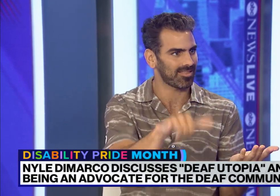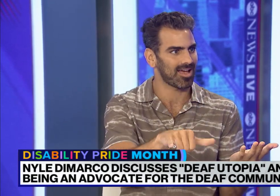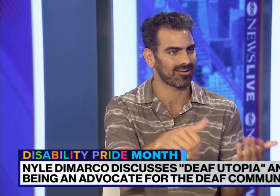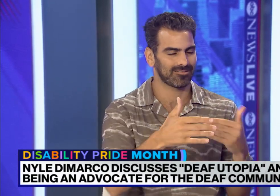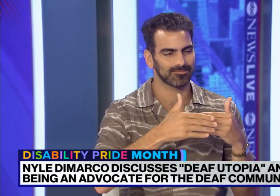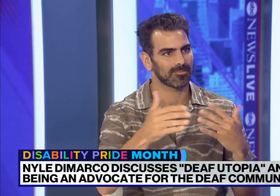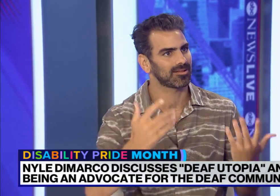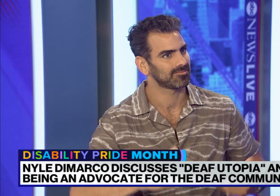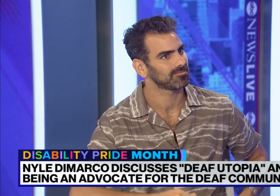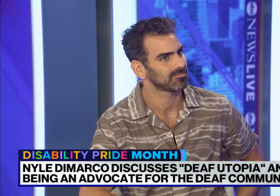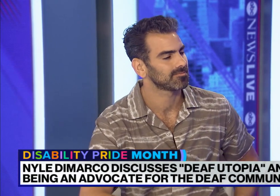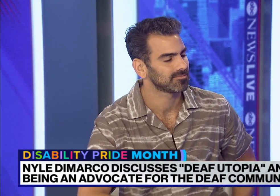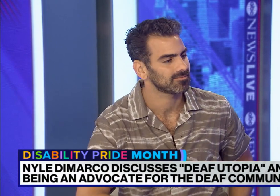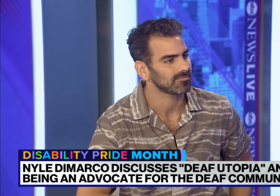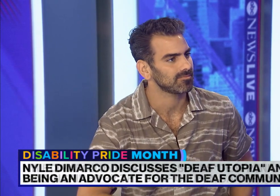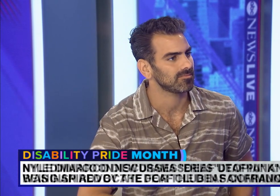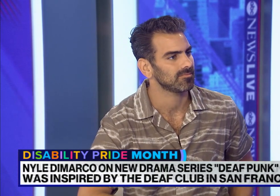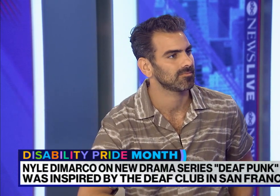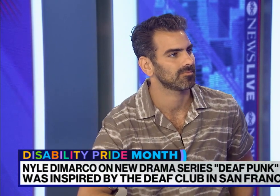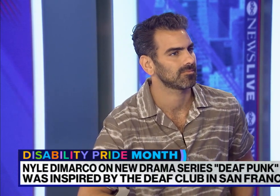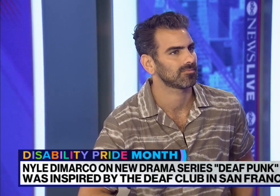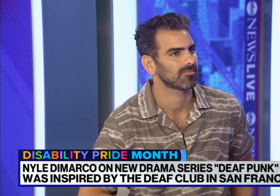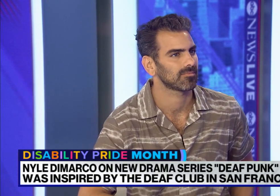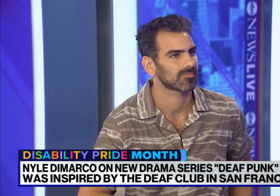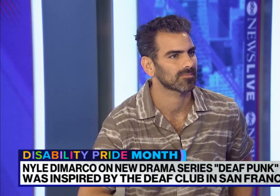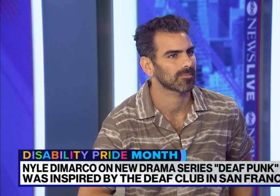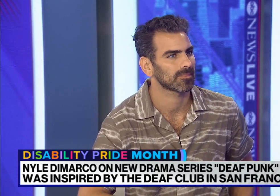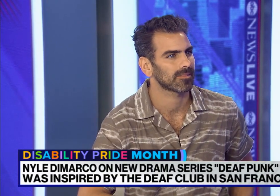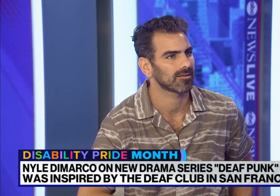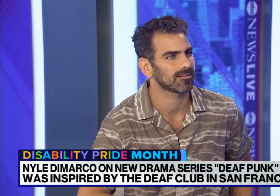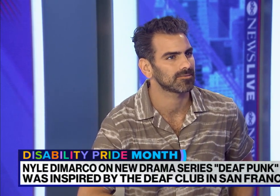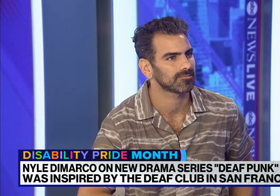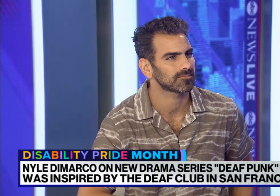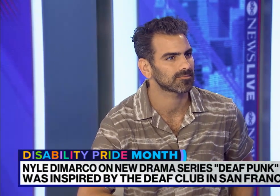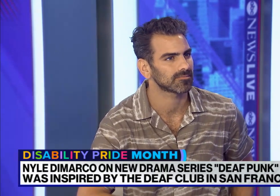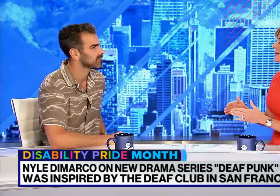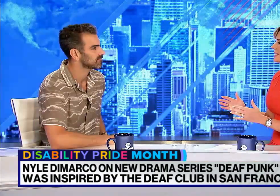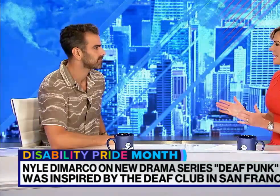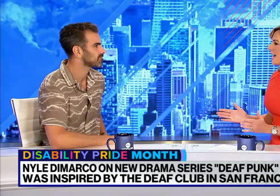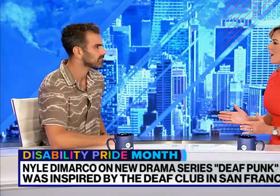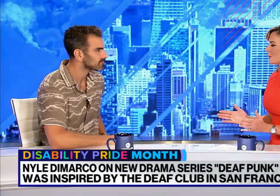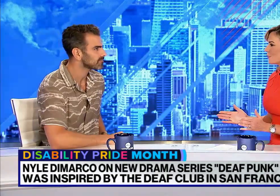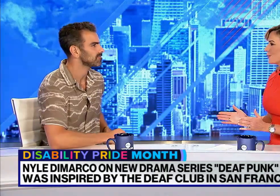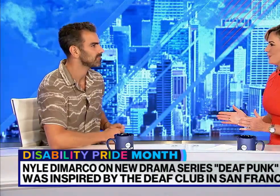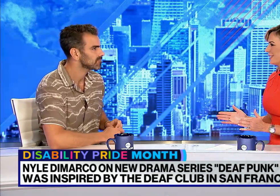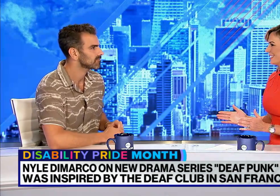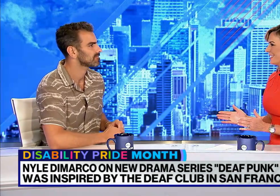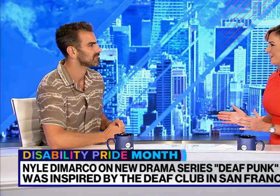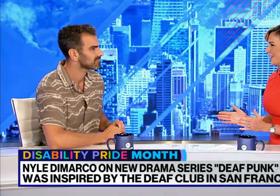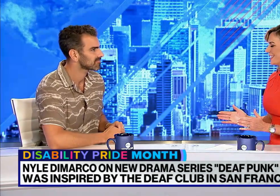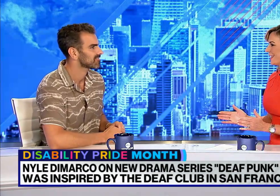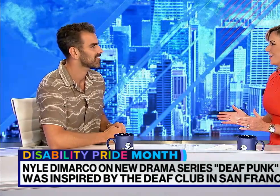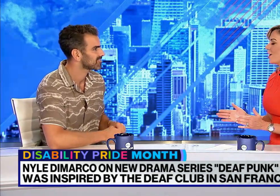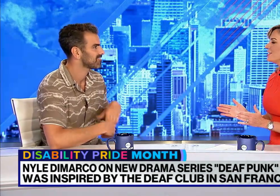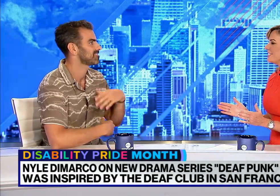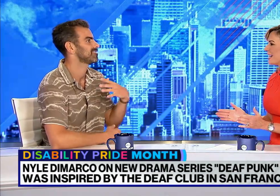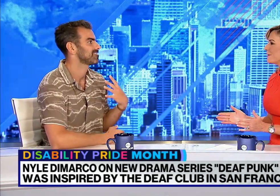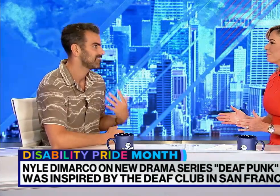that really pushes that movement forward. Okay, you always look for a unique door to open because now you're producing a series on deaf